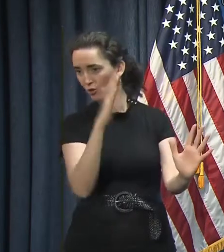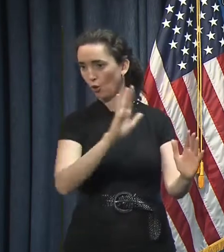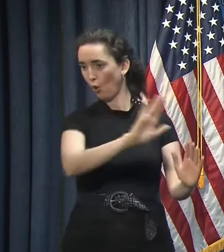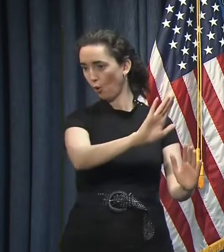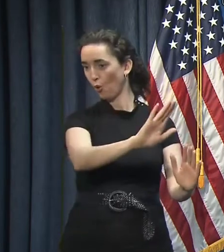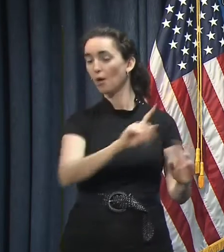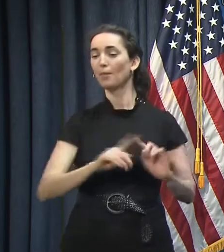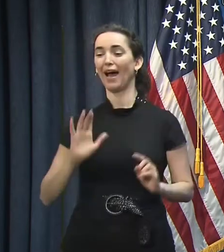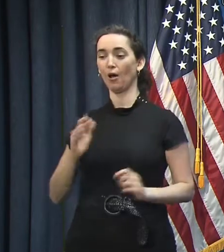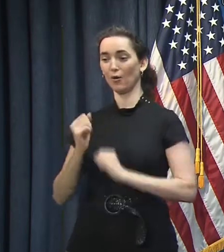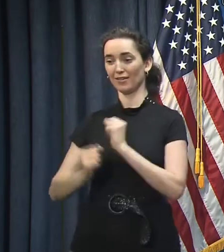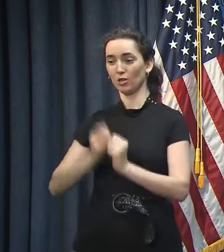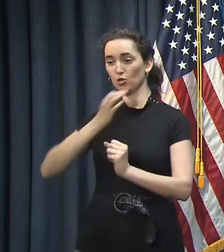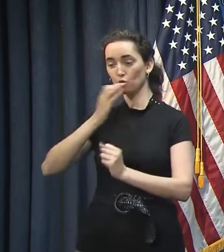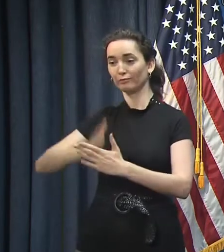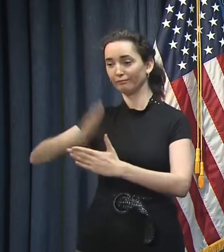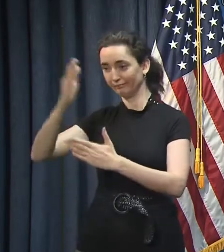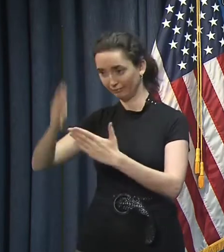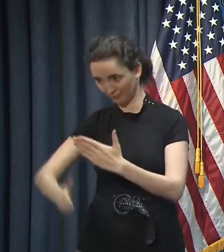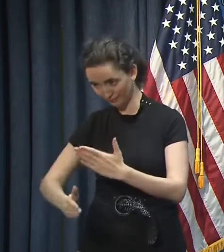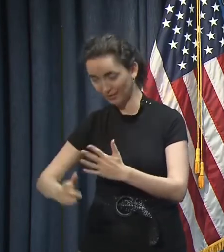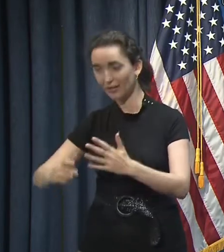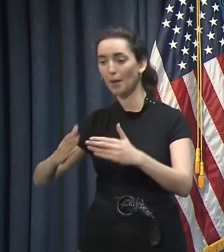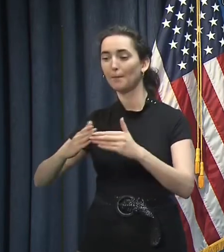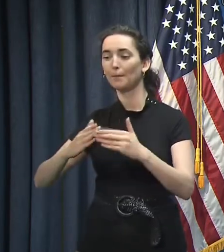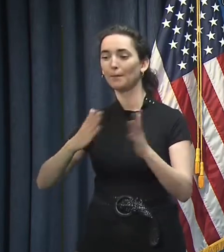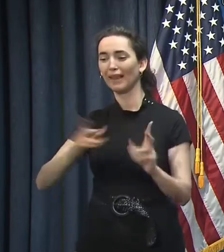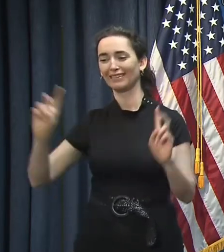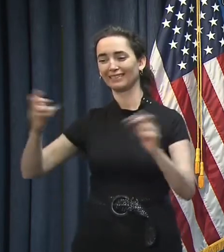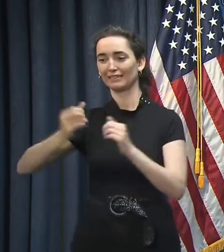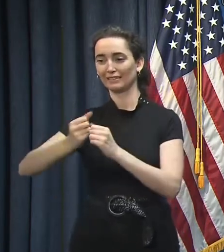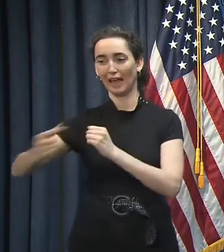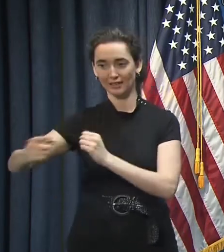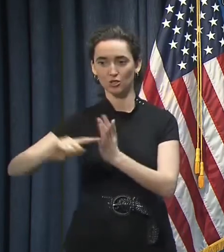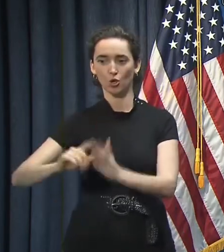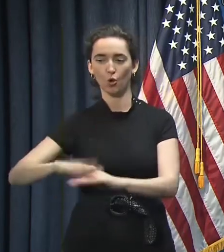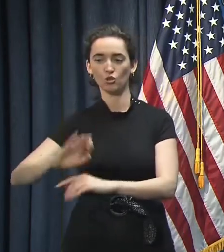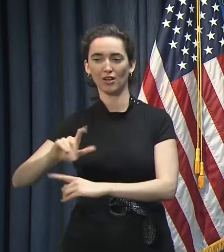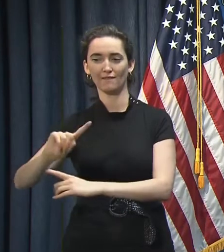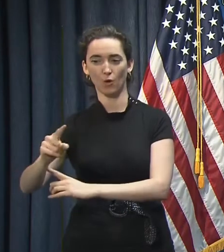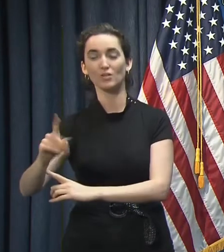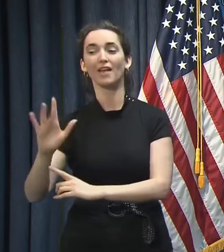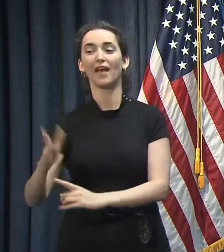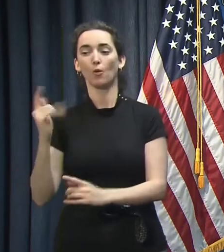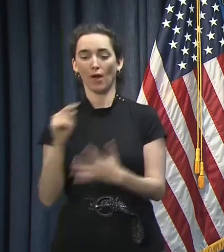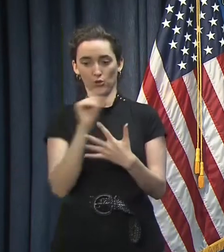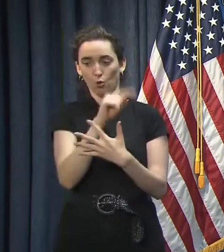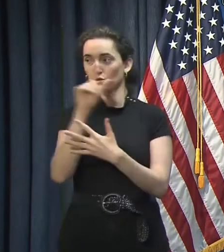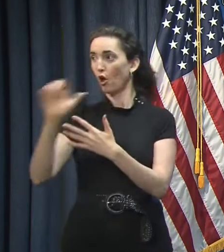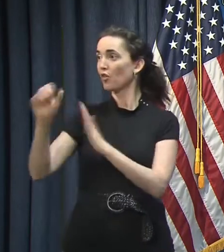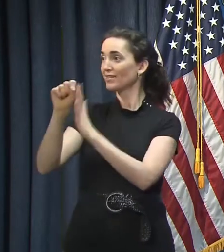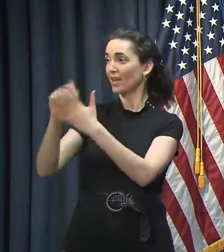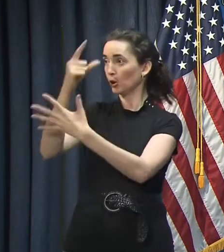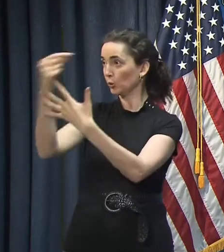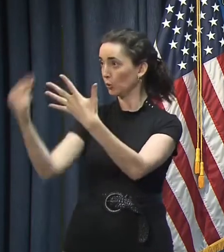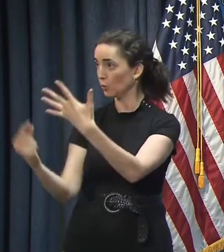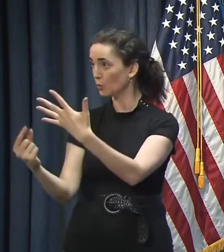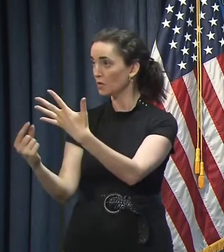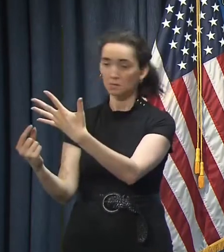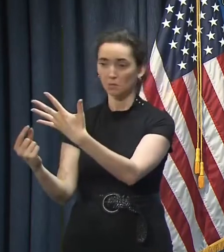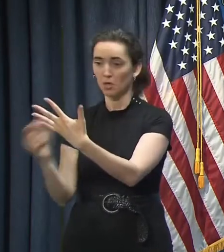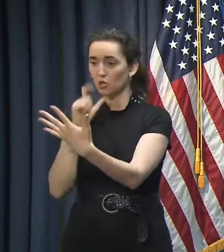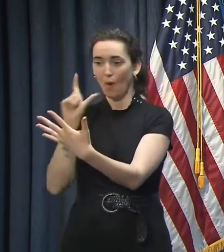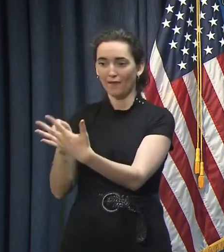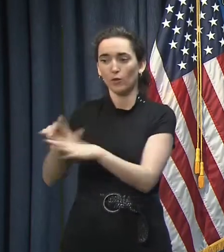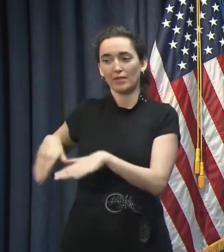one year and preparing for the next. And so that's one of the reasons we haven't had to take those actions. Along with the fact that we've had surplus from the previous